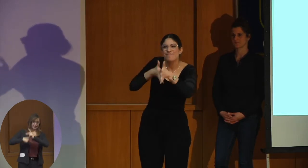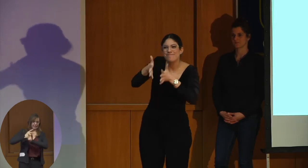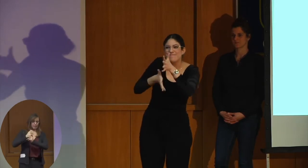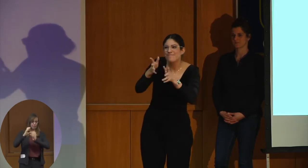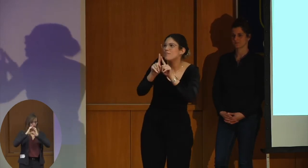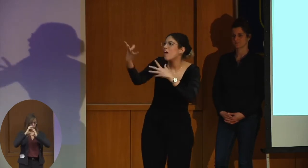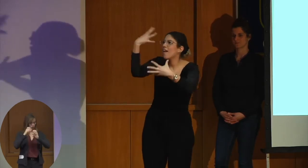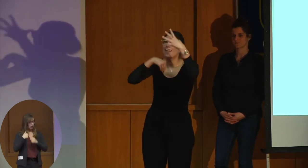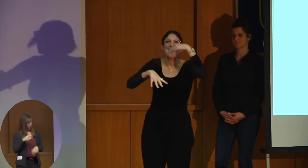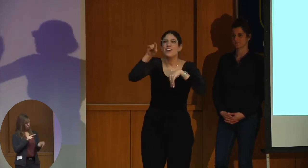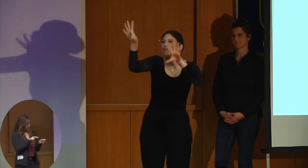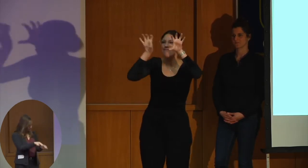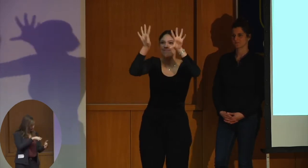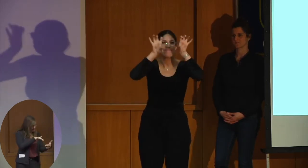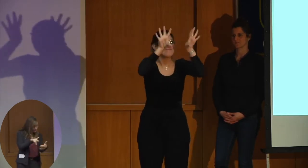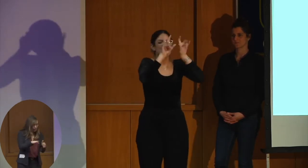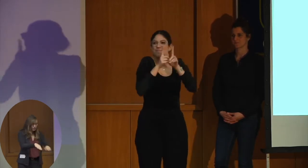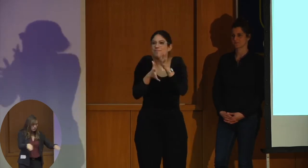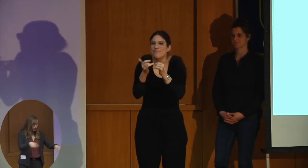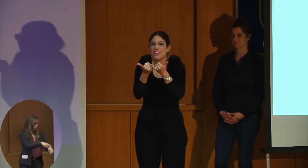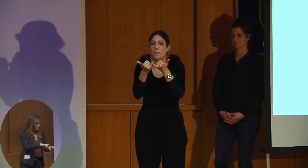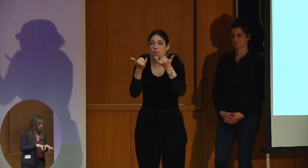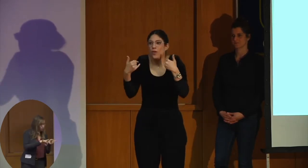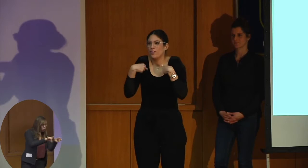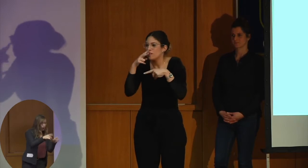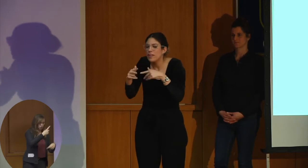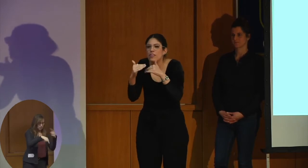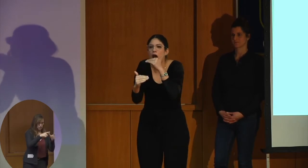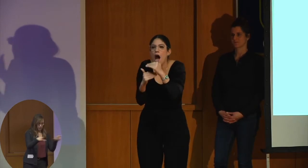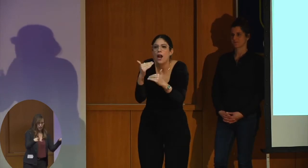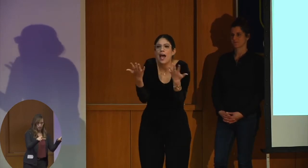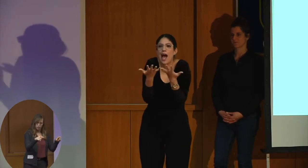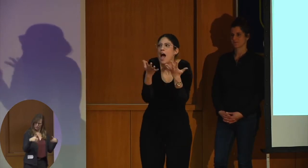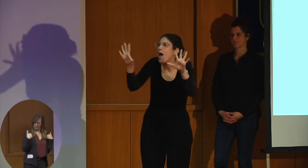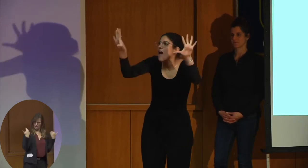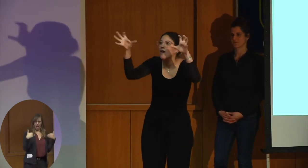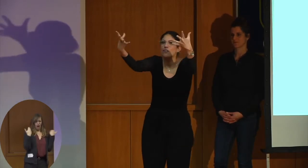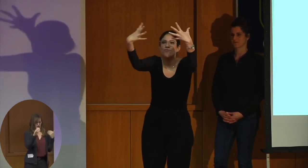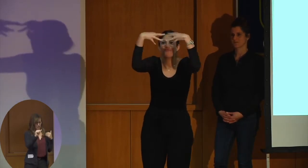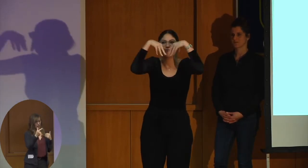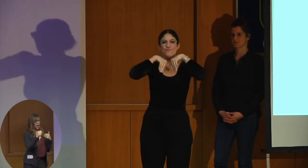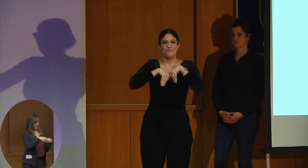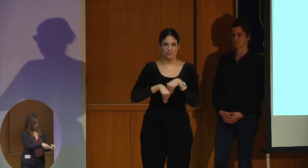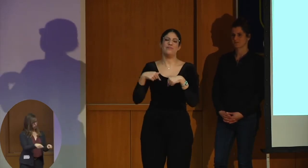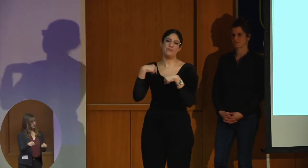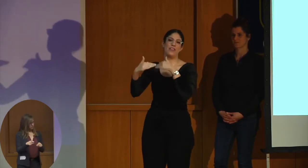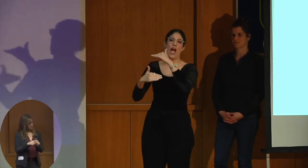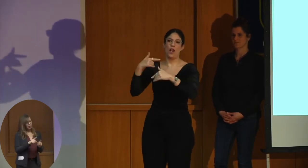looking at children who are signing and acquiring signs from a very, very young age and the gradual process of learning